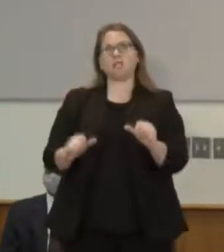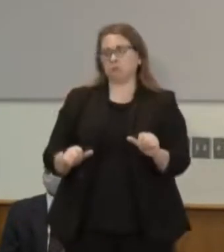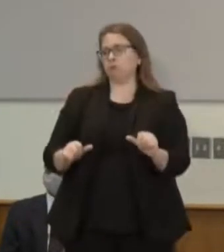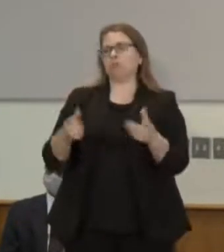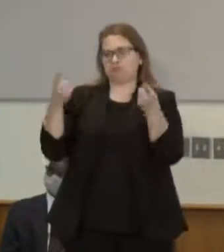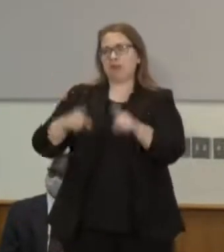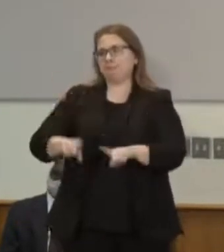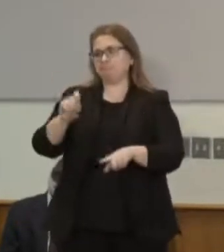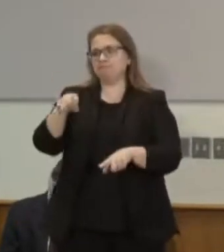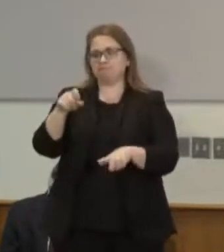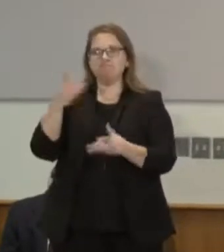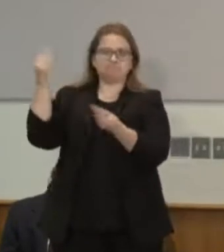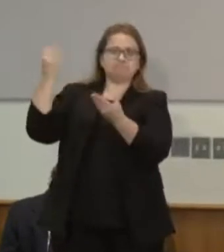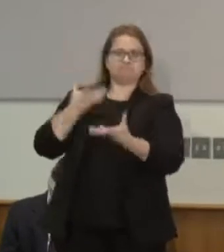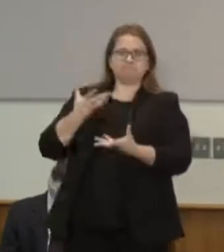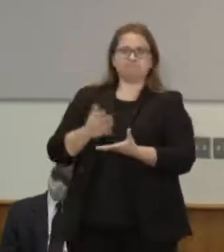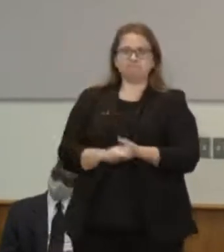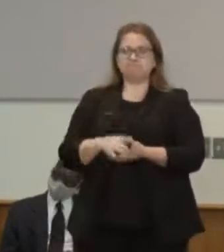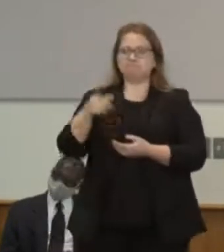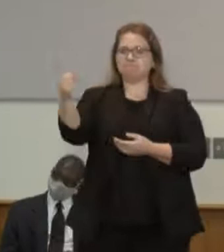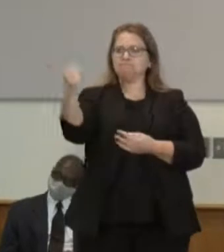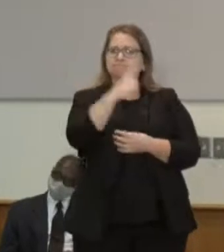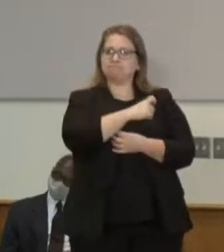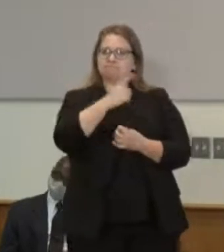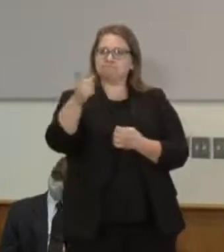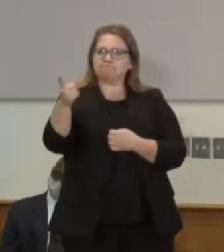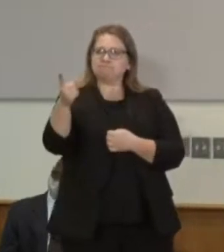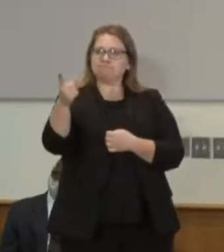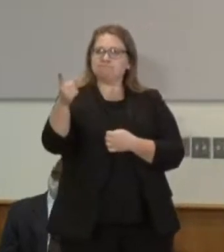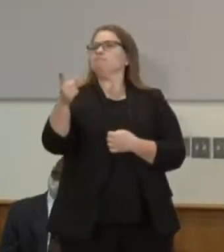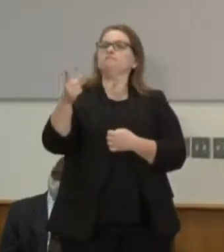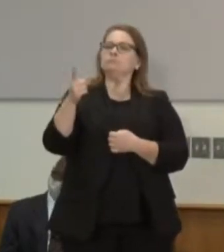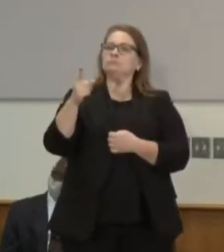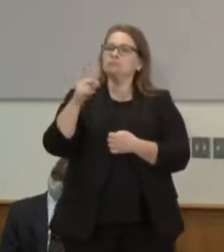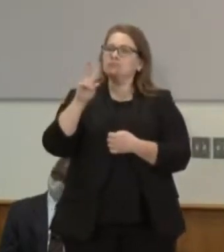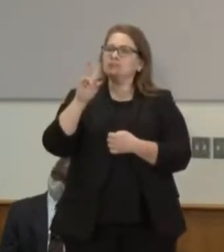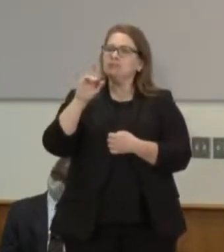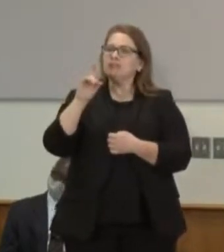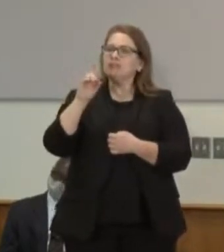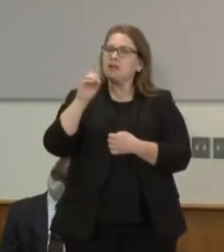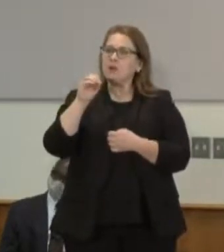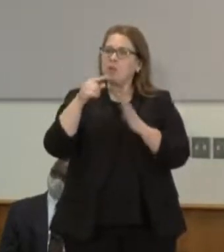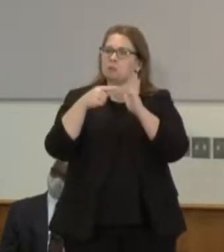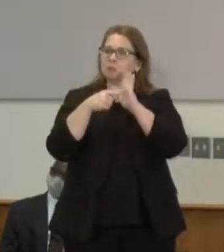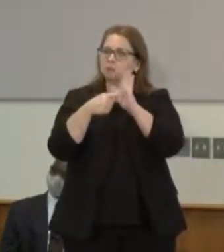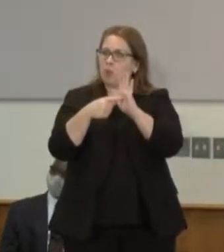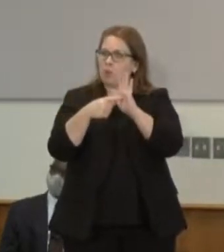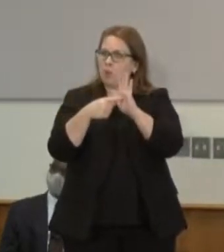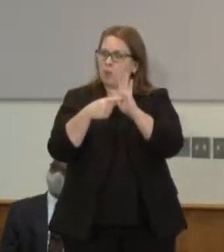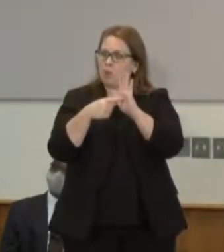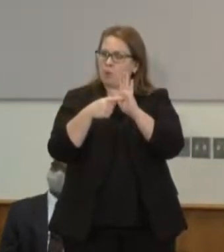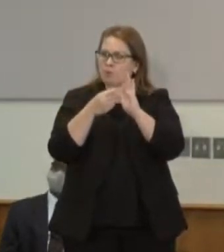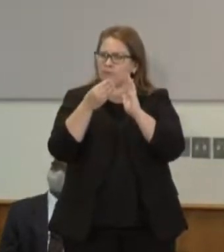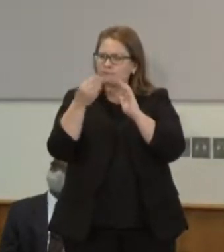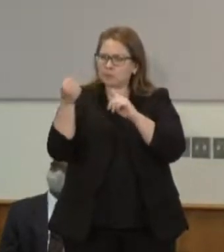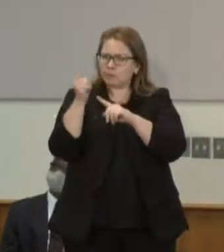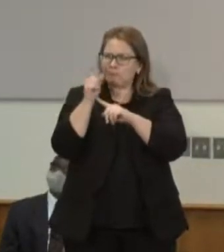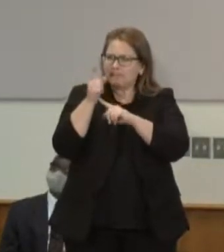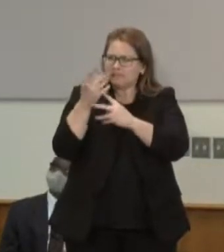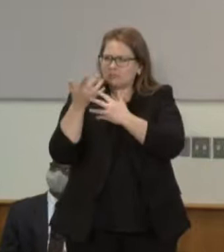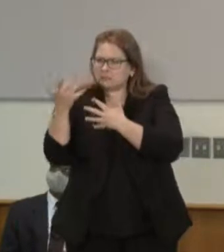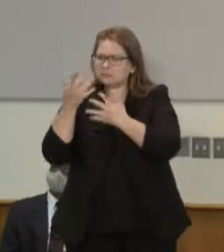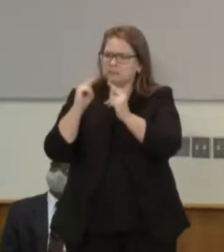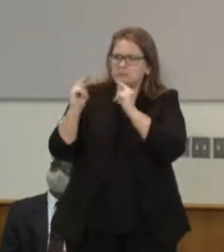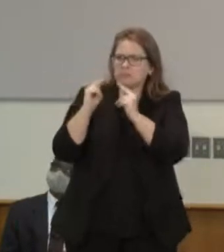with all due respect our video shows a very passive negotiation went on for several minutes where the leader of